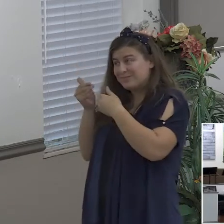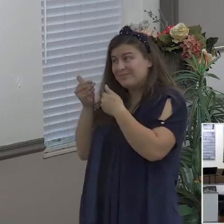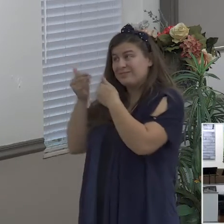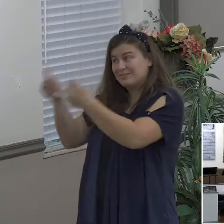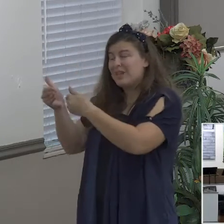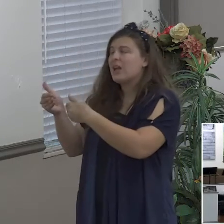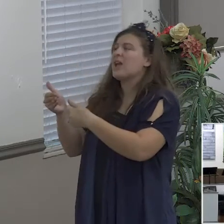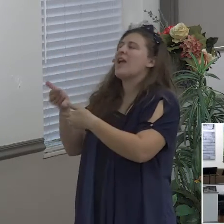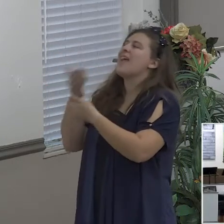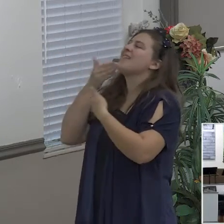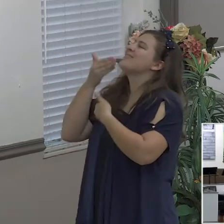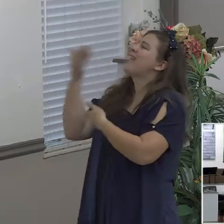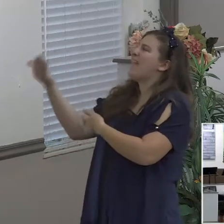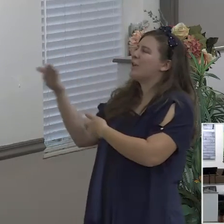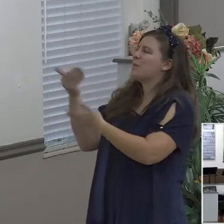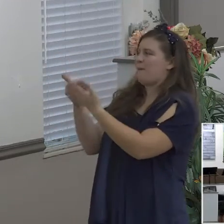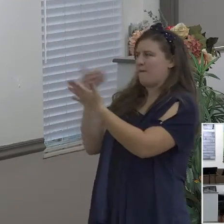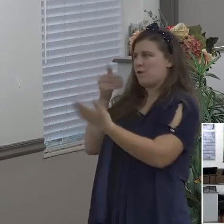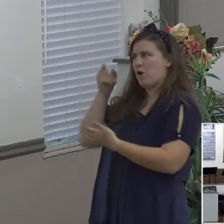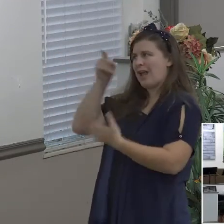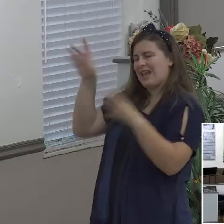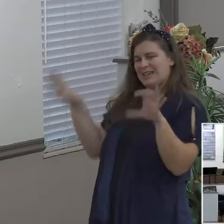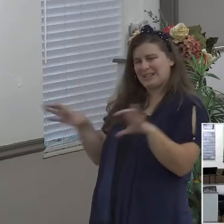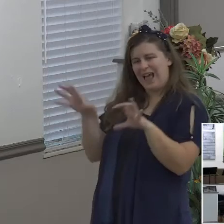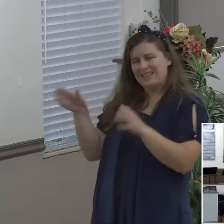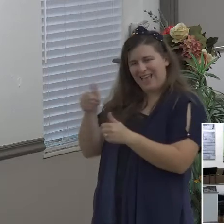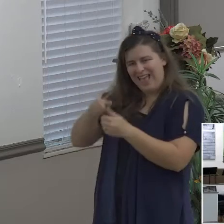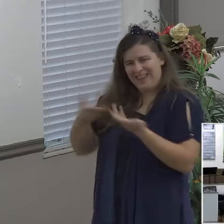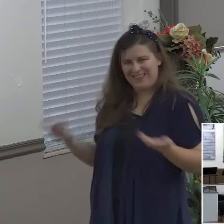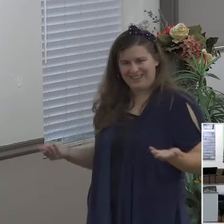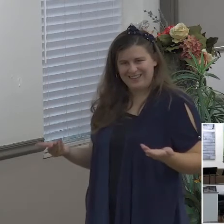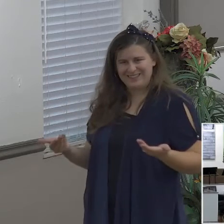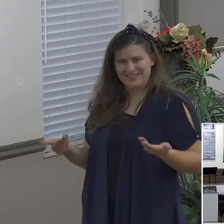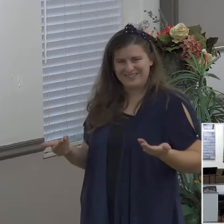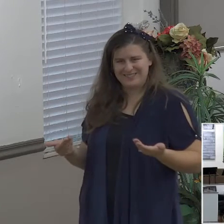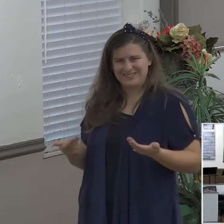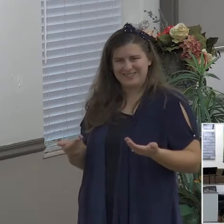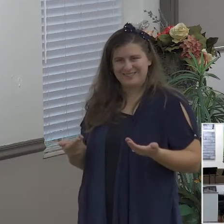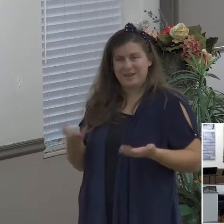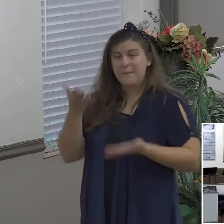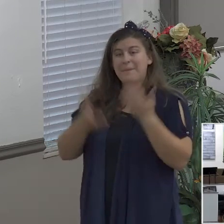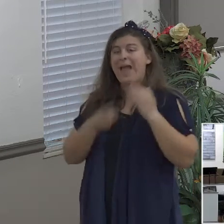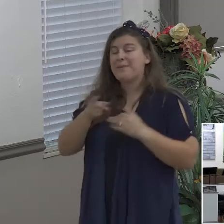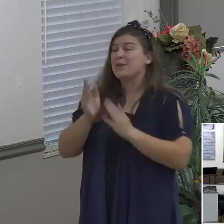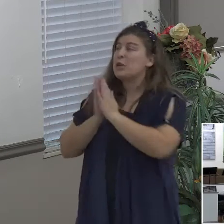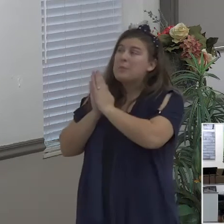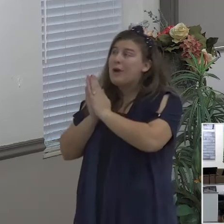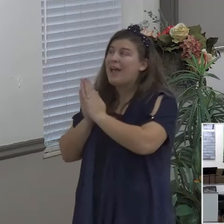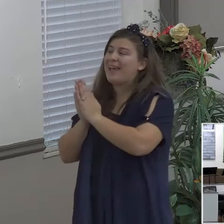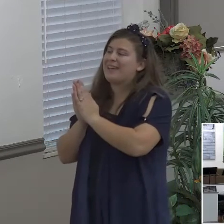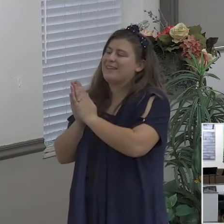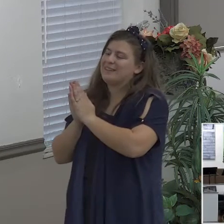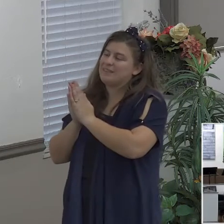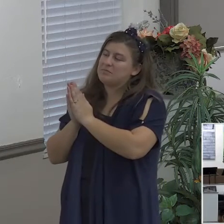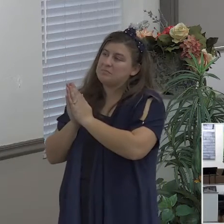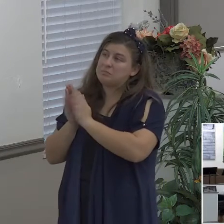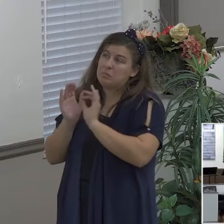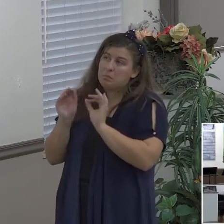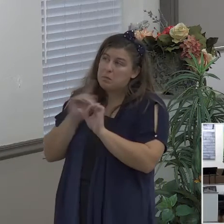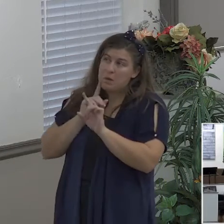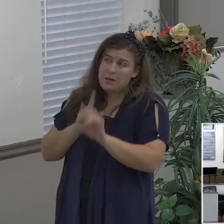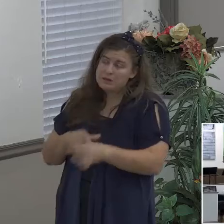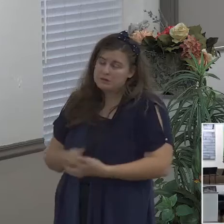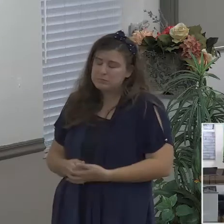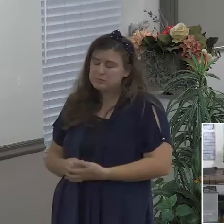you put your prayer out there and you continue to pray and you continue to petition God for that